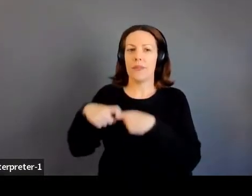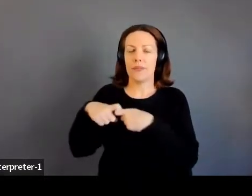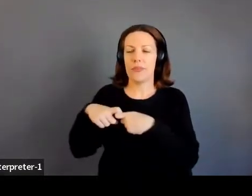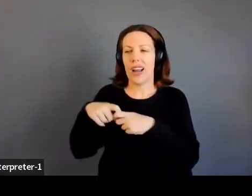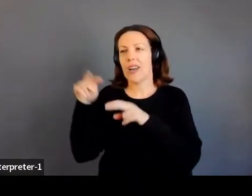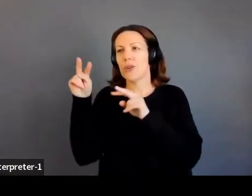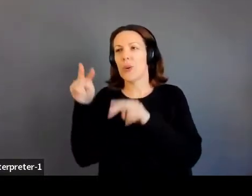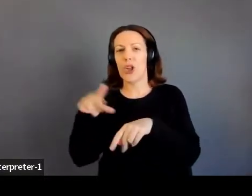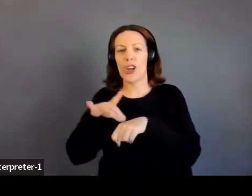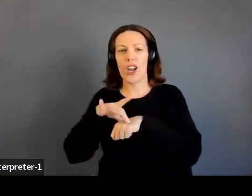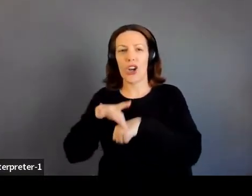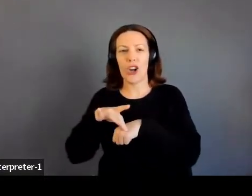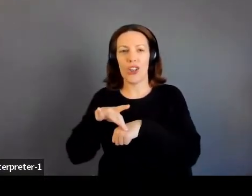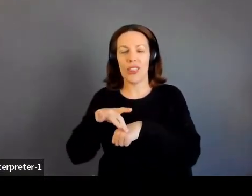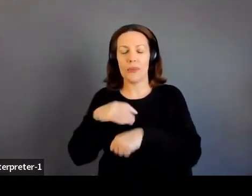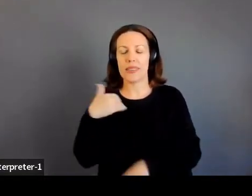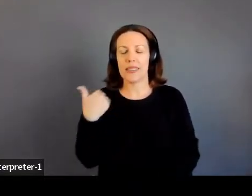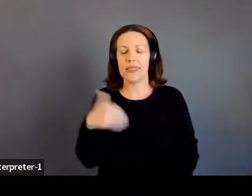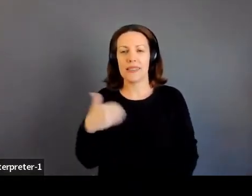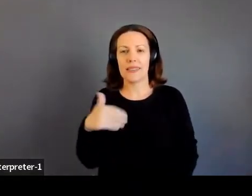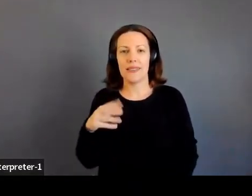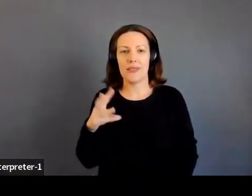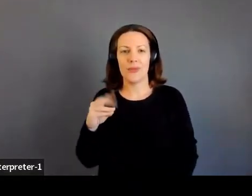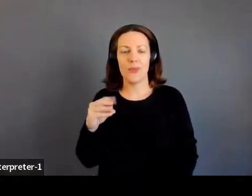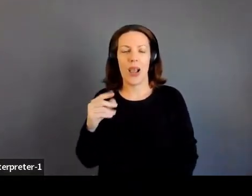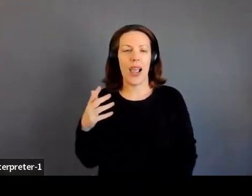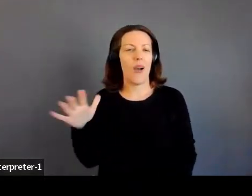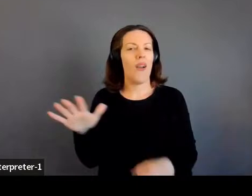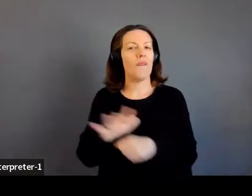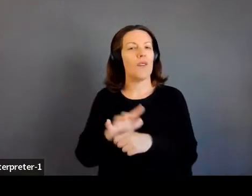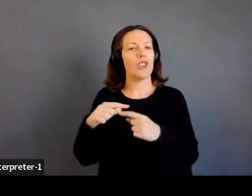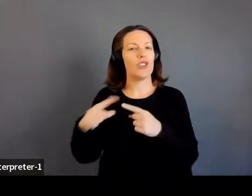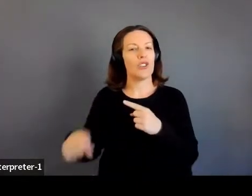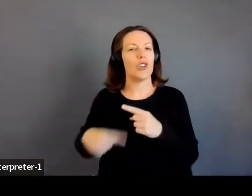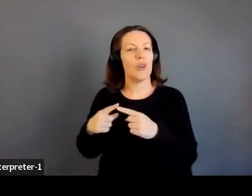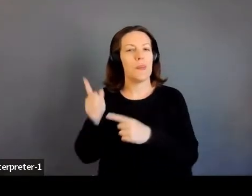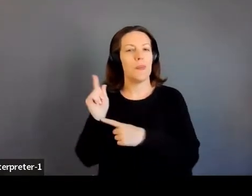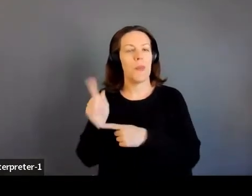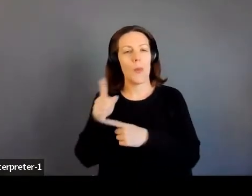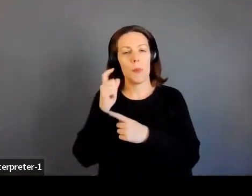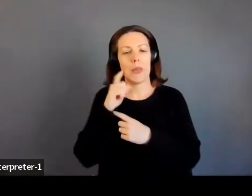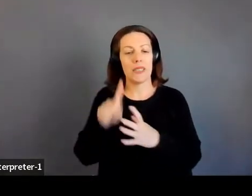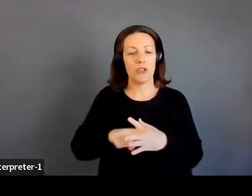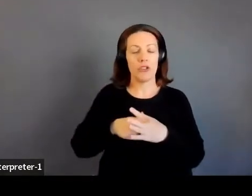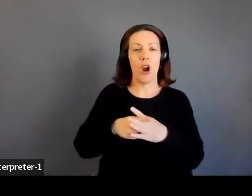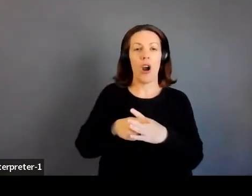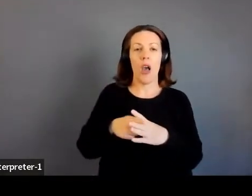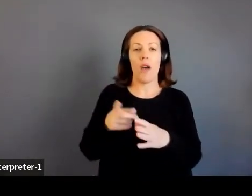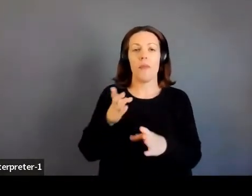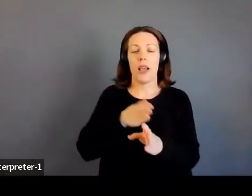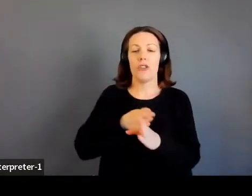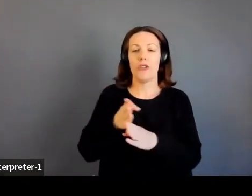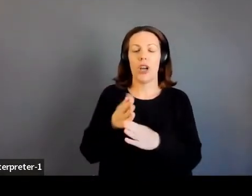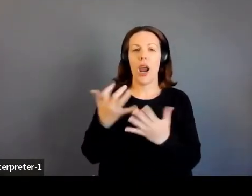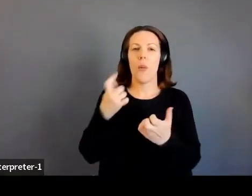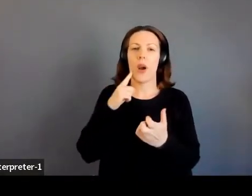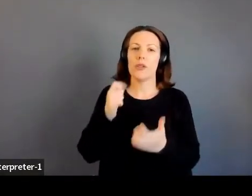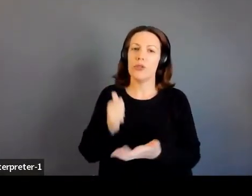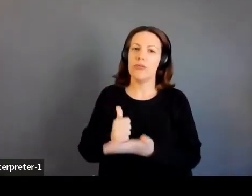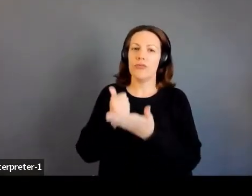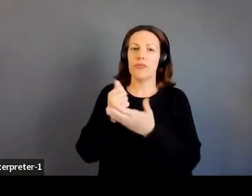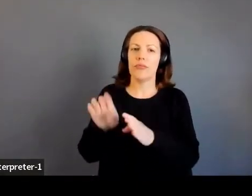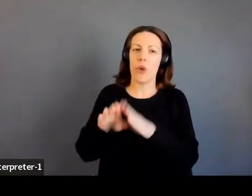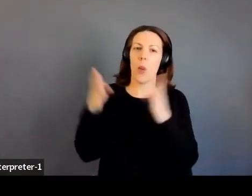see our planet, it was just such a full circle moment because I had set out in my career to help blow open the door to commercial human space flight,